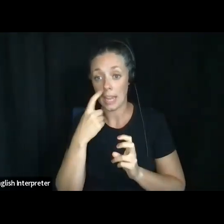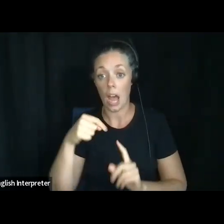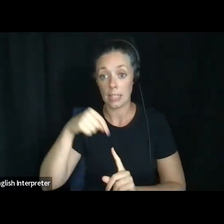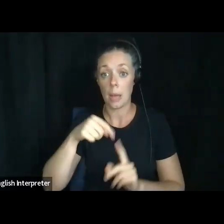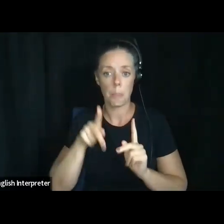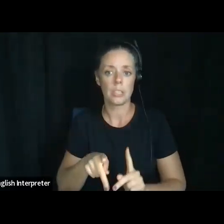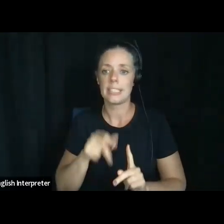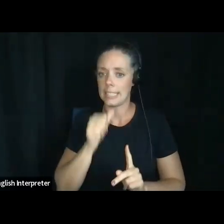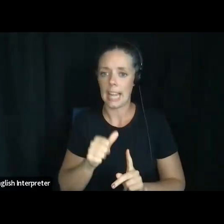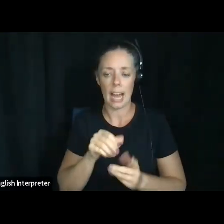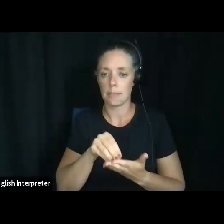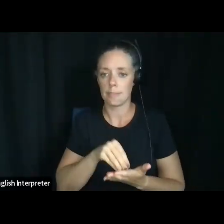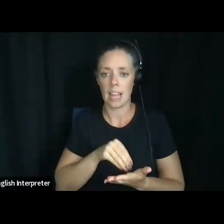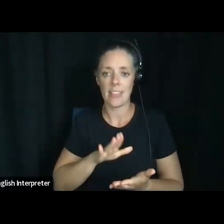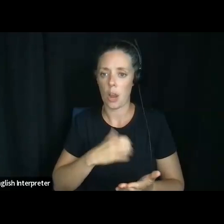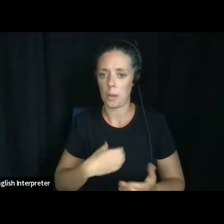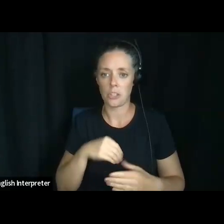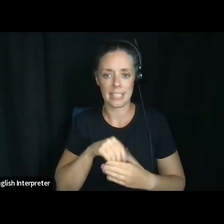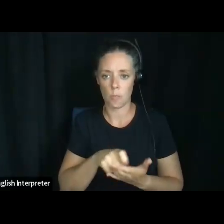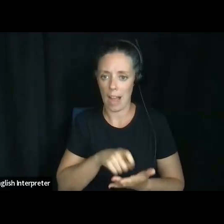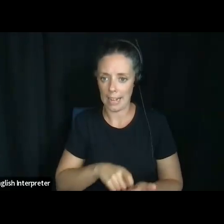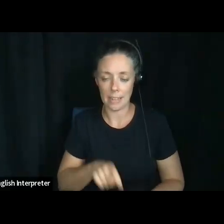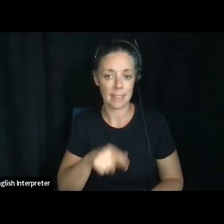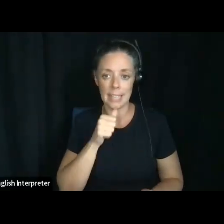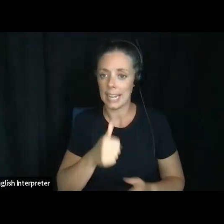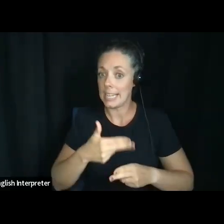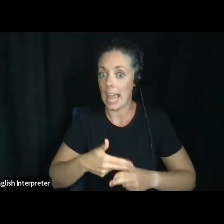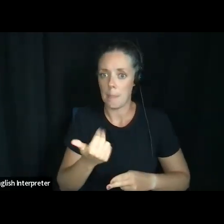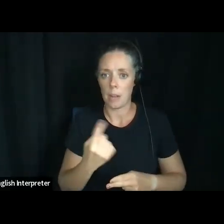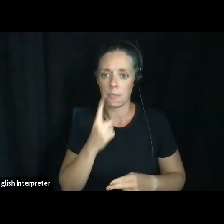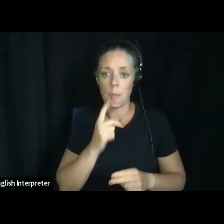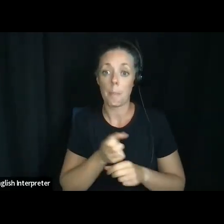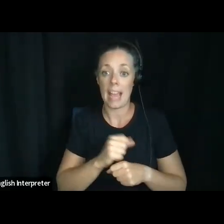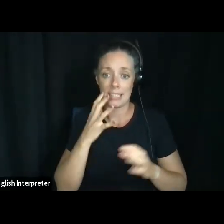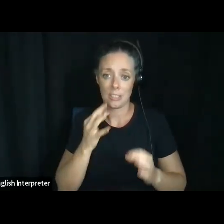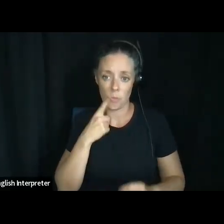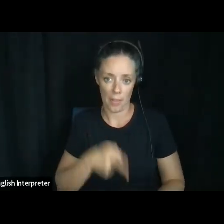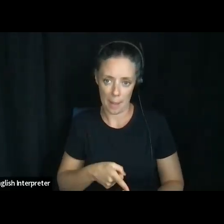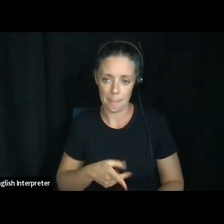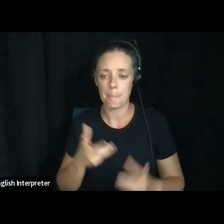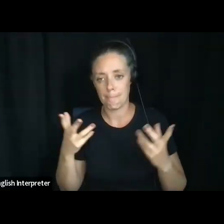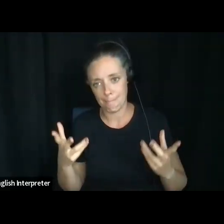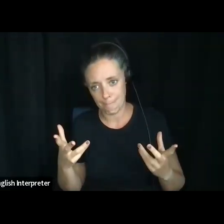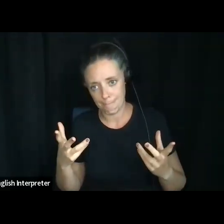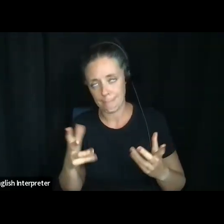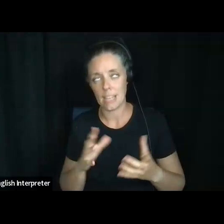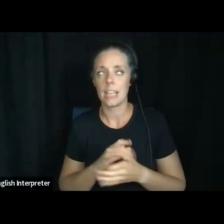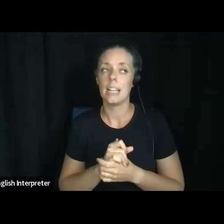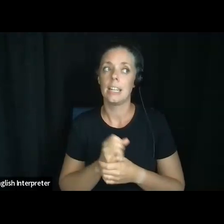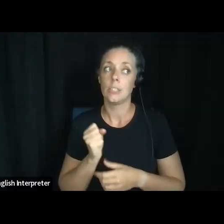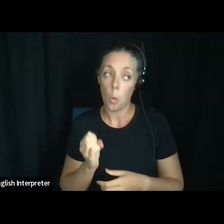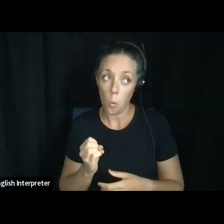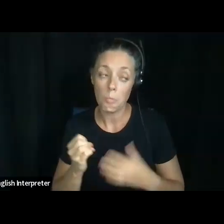not put their wishes in writing and they did not name anybody to make decisions for them. Um, so,